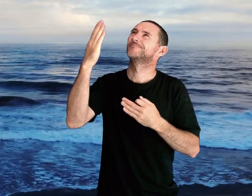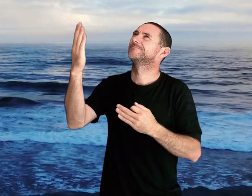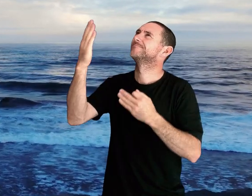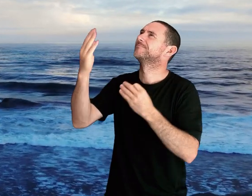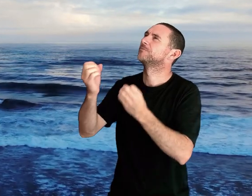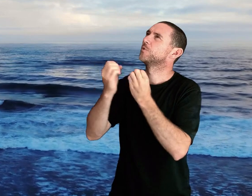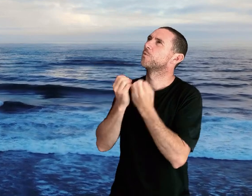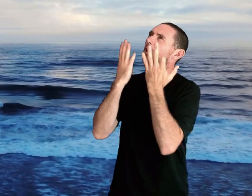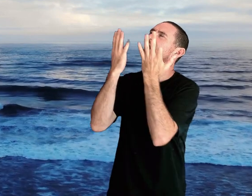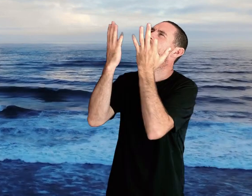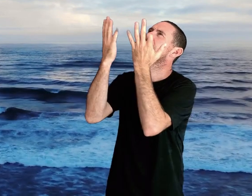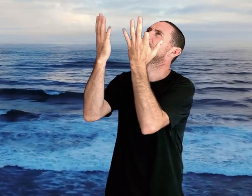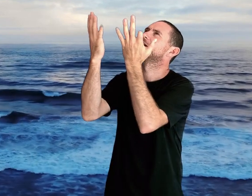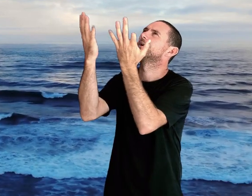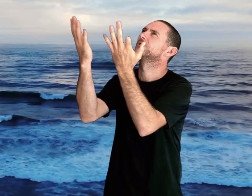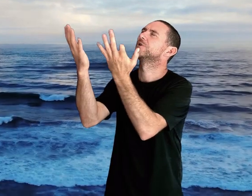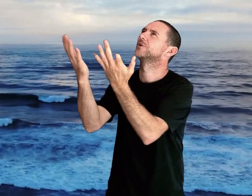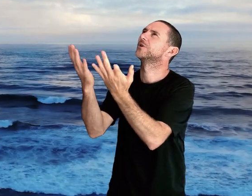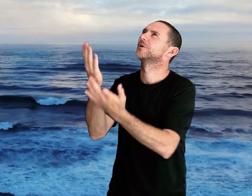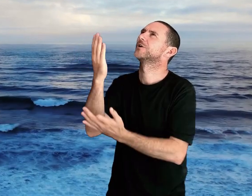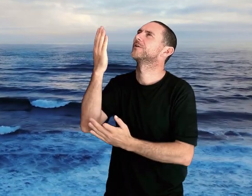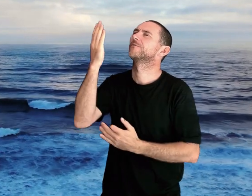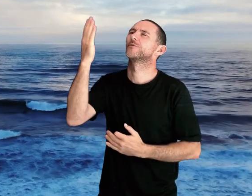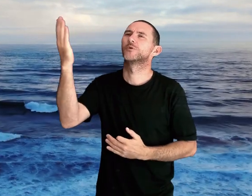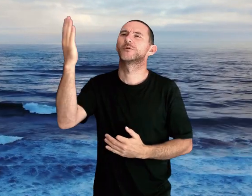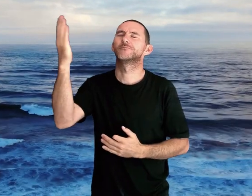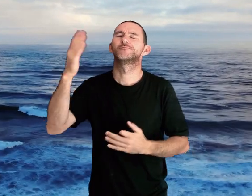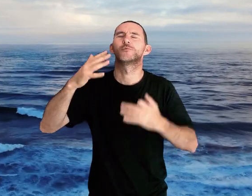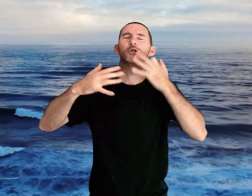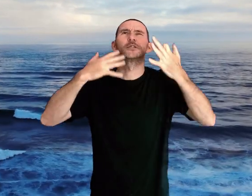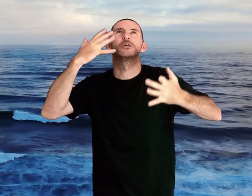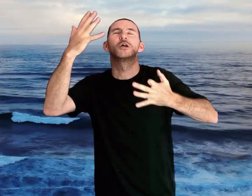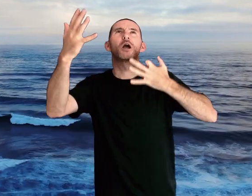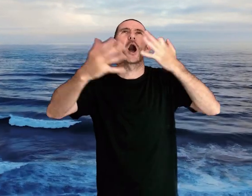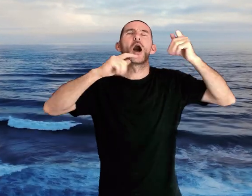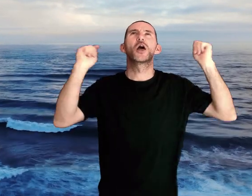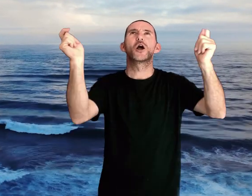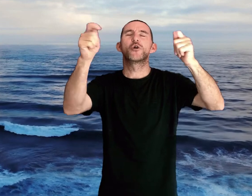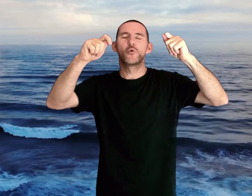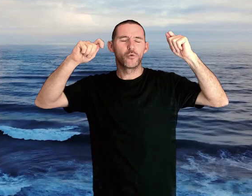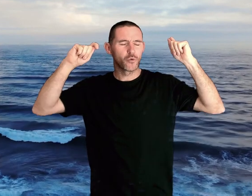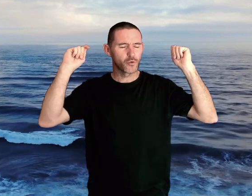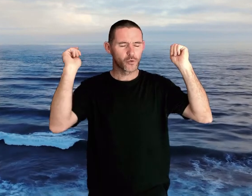Isn't He wonderful Sing